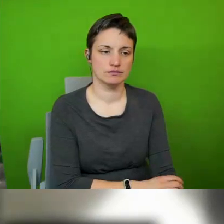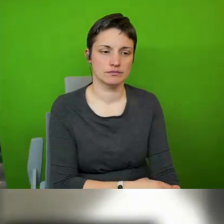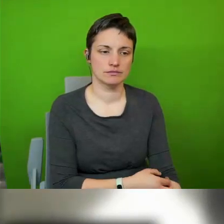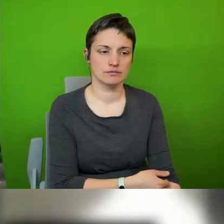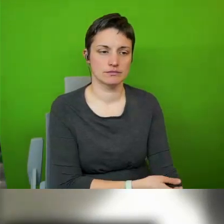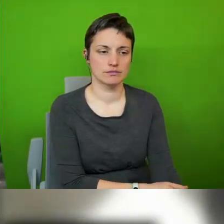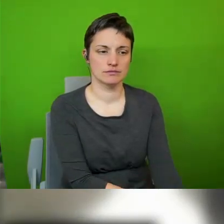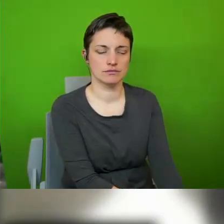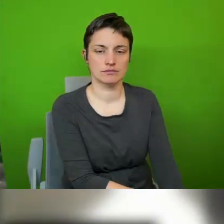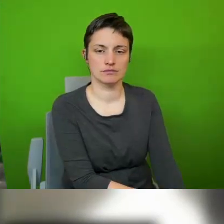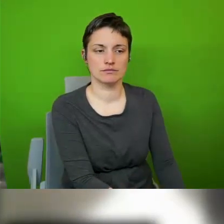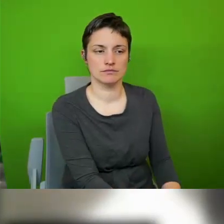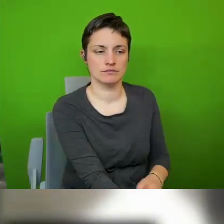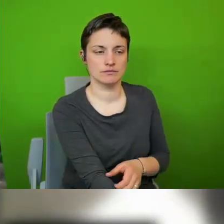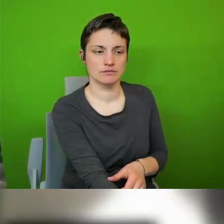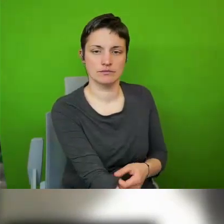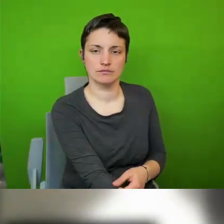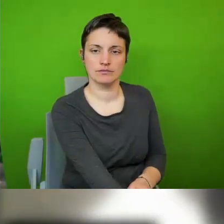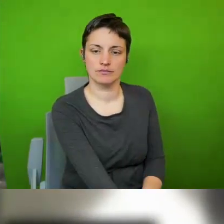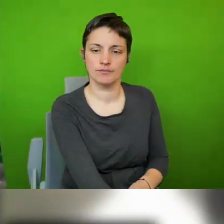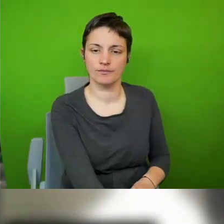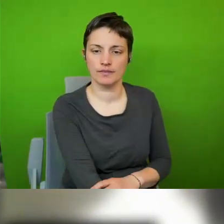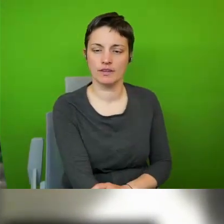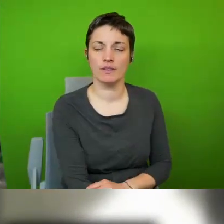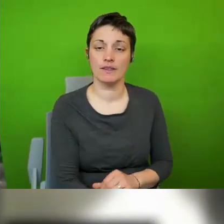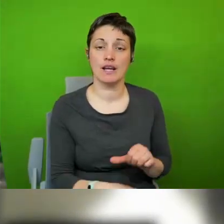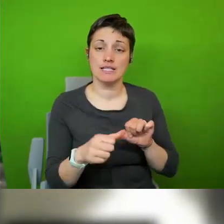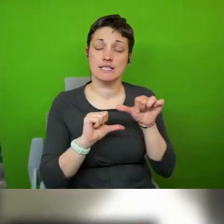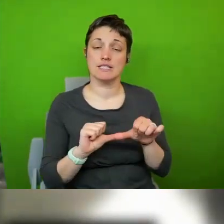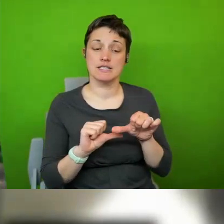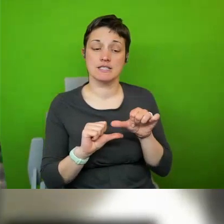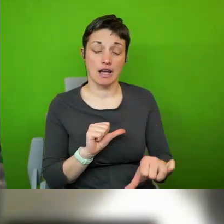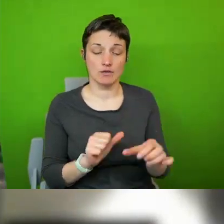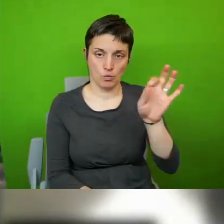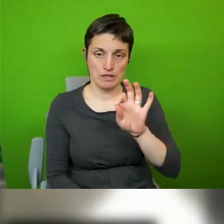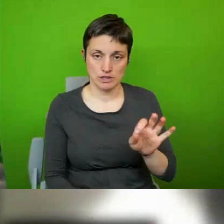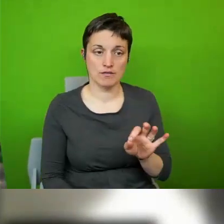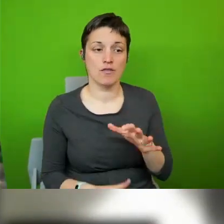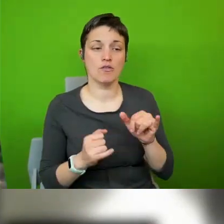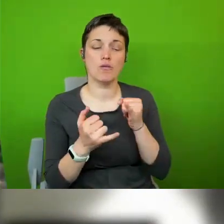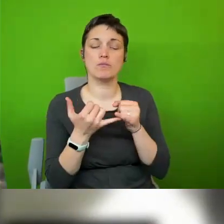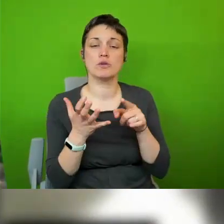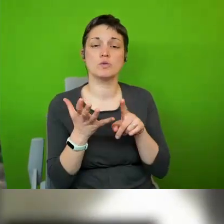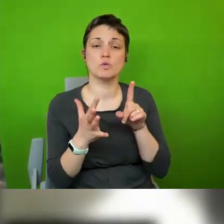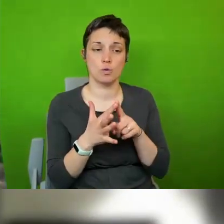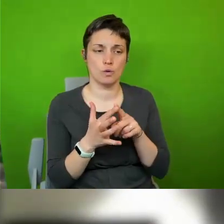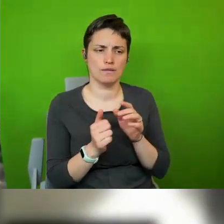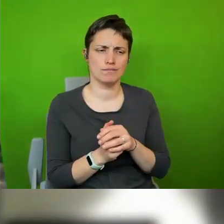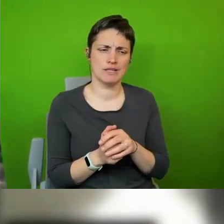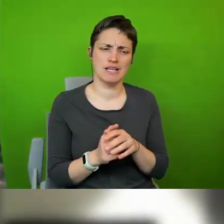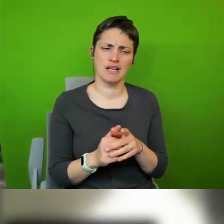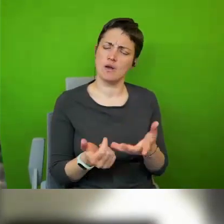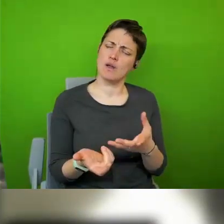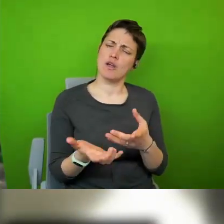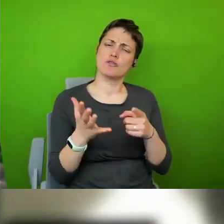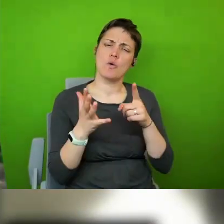allison do you want to take sue's question yeah so how crucial is it that we stay true to eleanor's universal